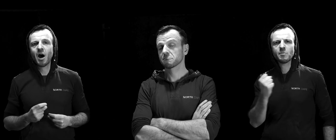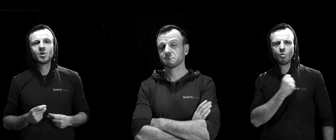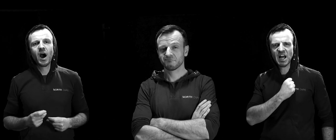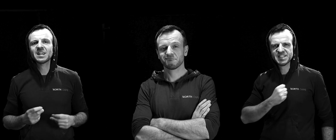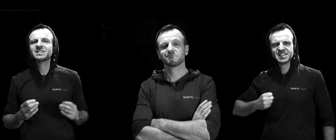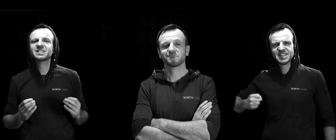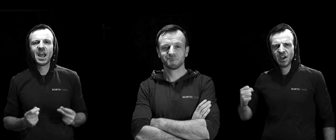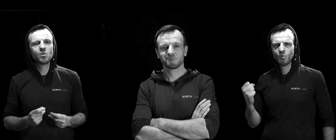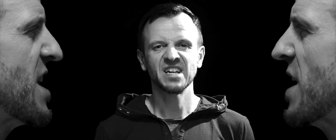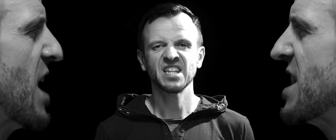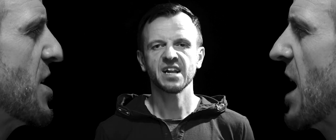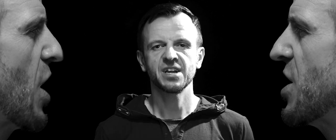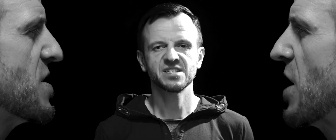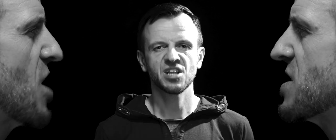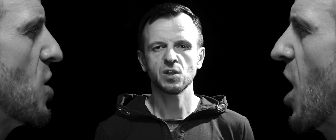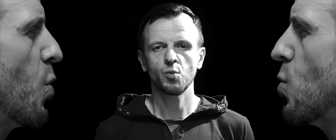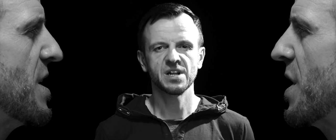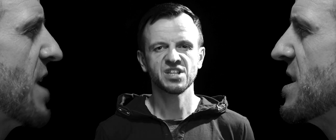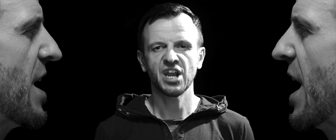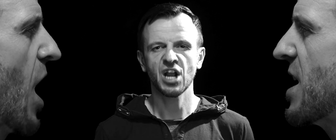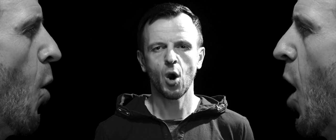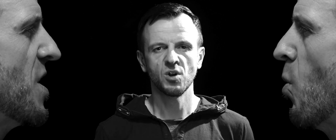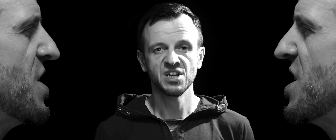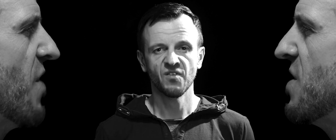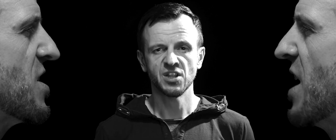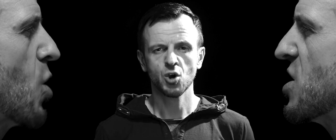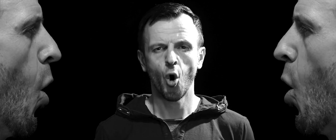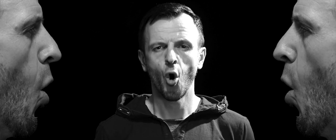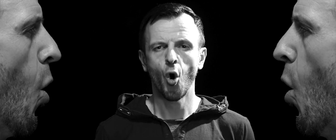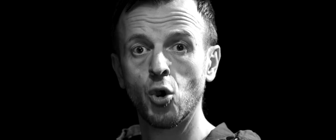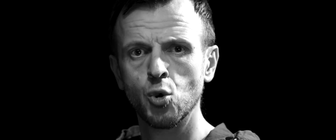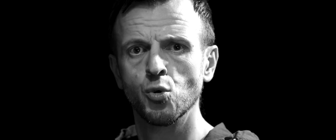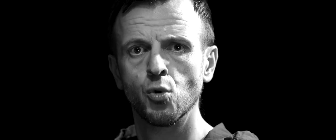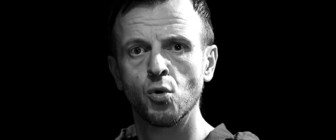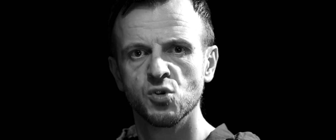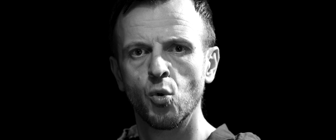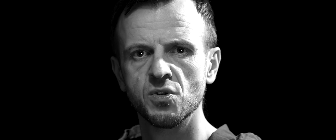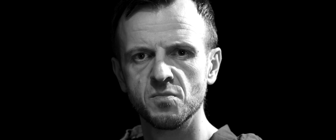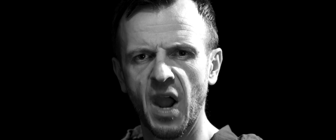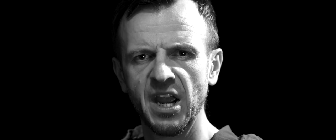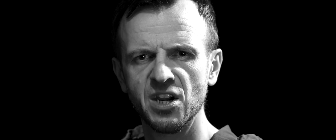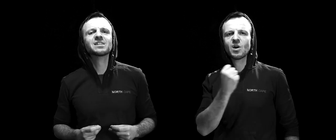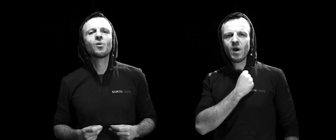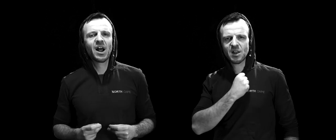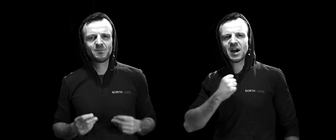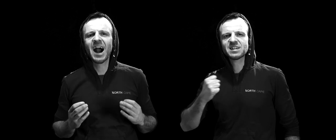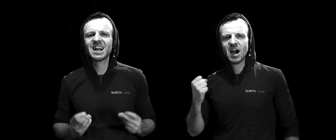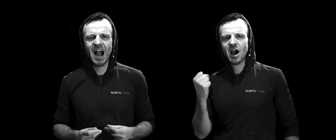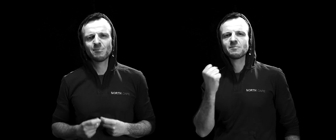One day when the tunnel is done, we'll take our leave and go. Soon may the weatherman come,